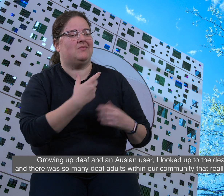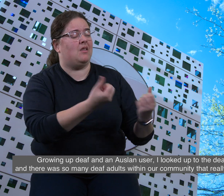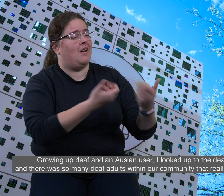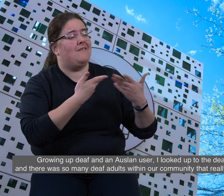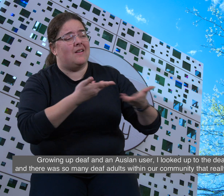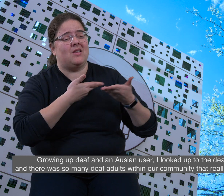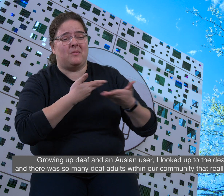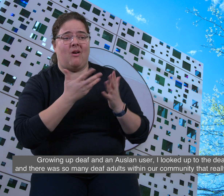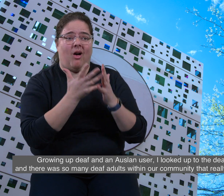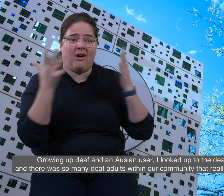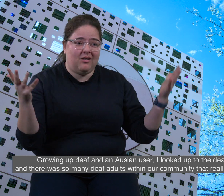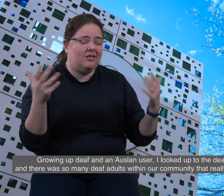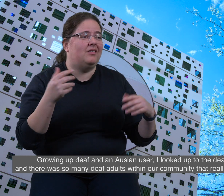really gave me so much.